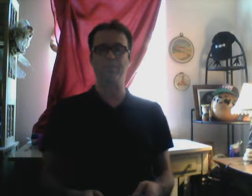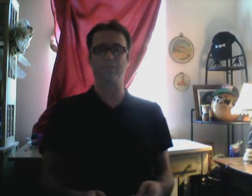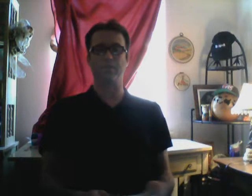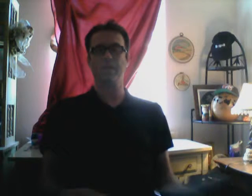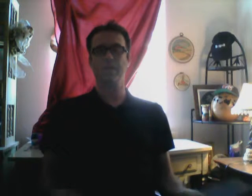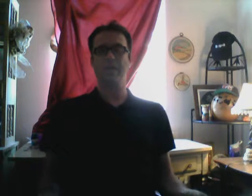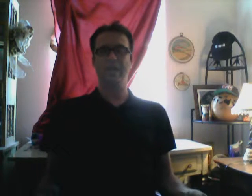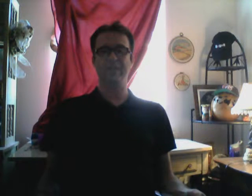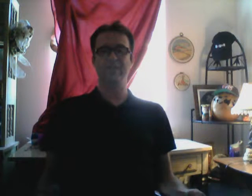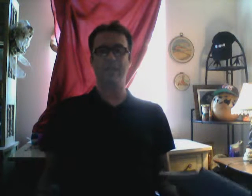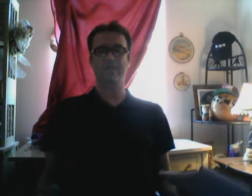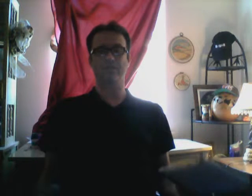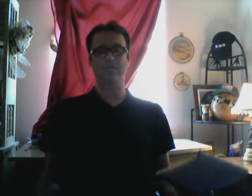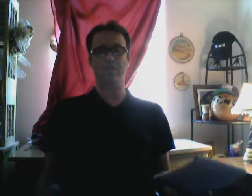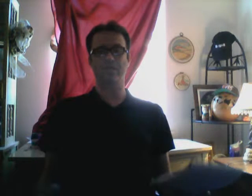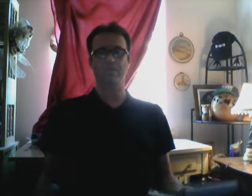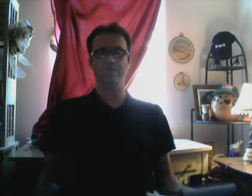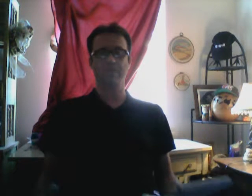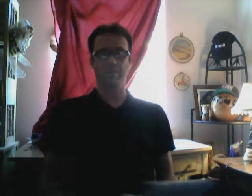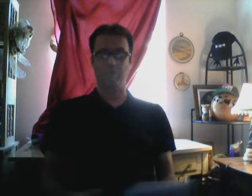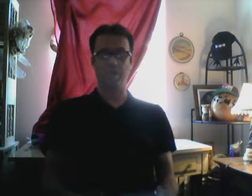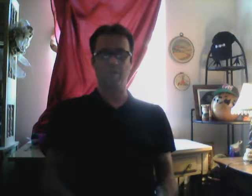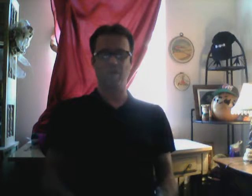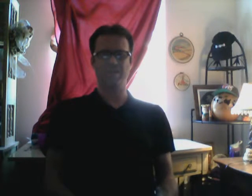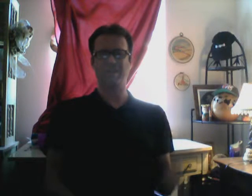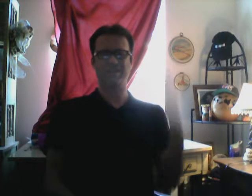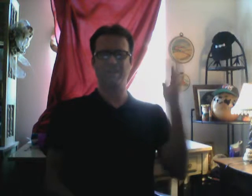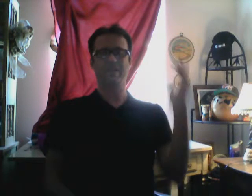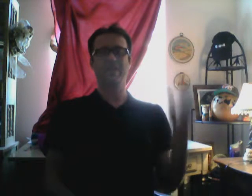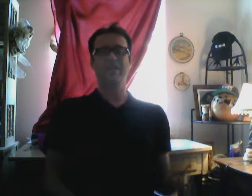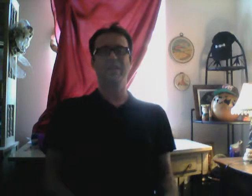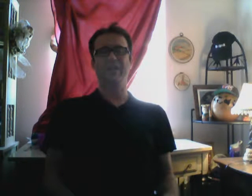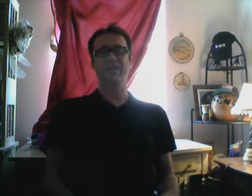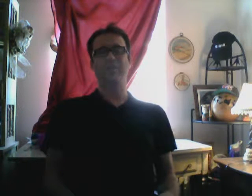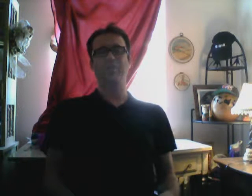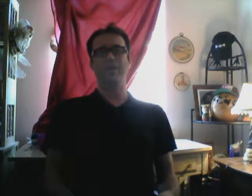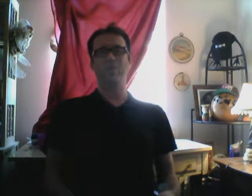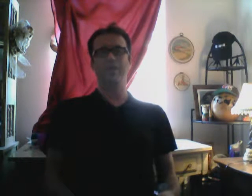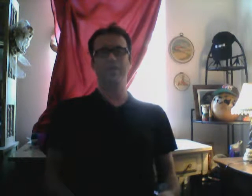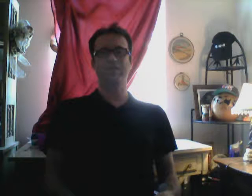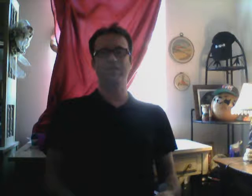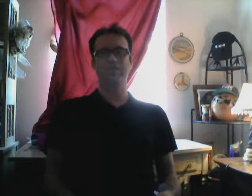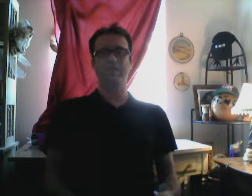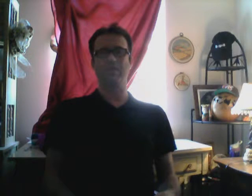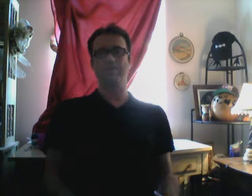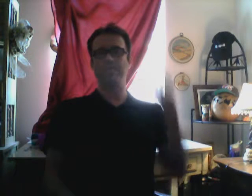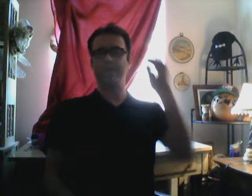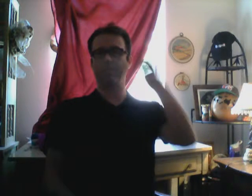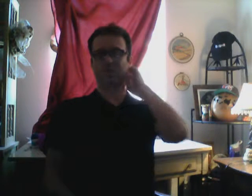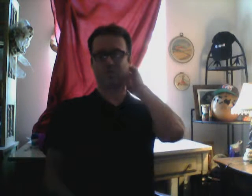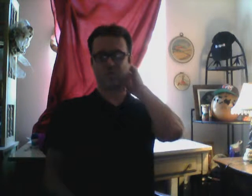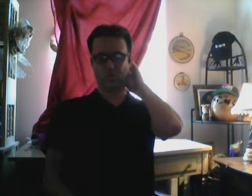build. A. Castle structure. Brainwashed. thing. You know. They brainwashed us. To. Be able to control.